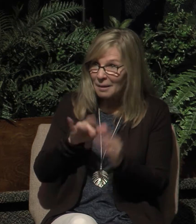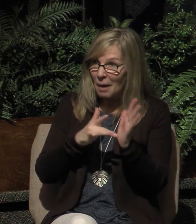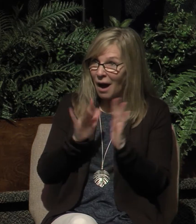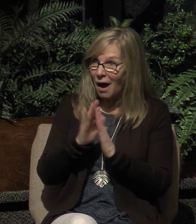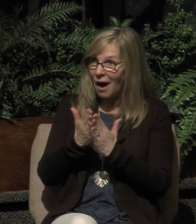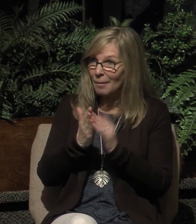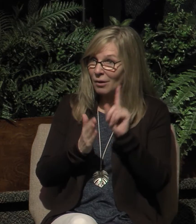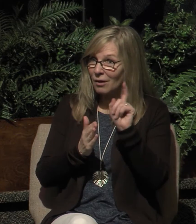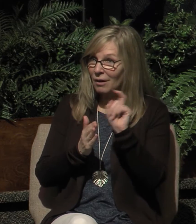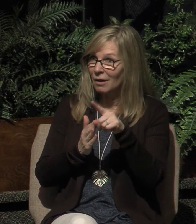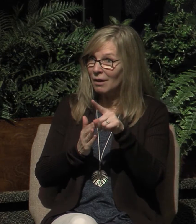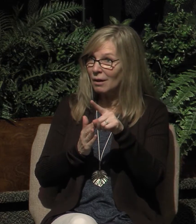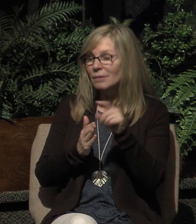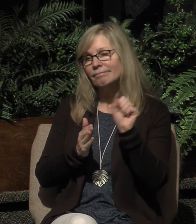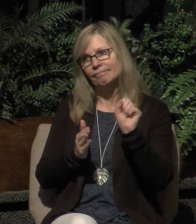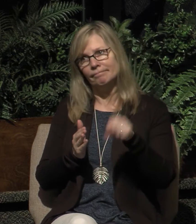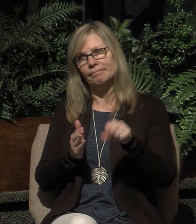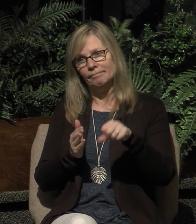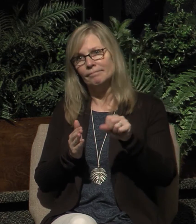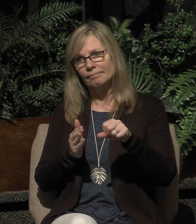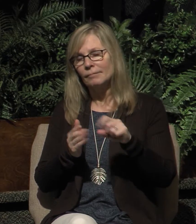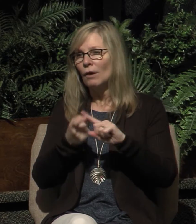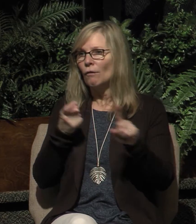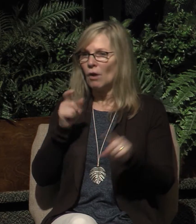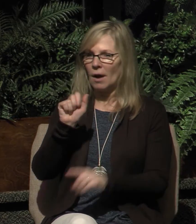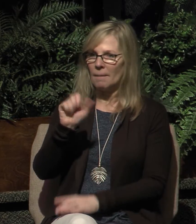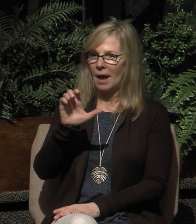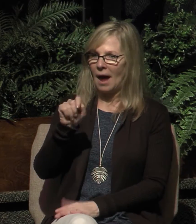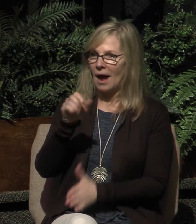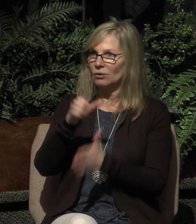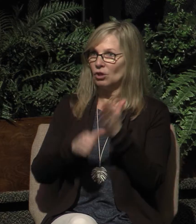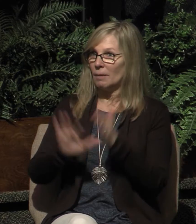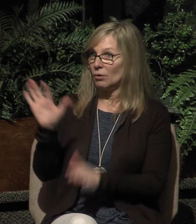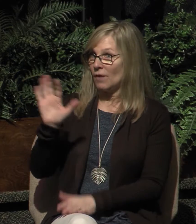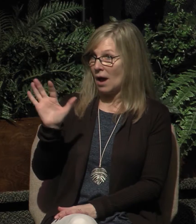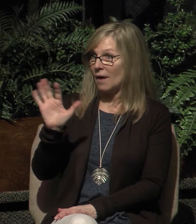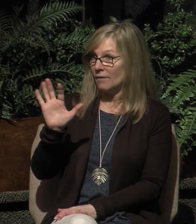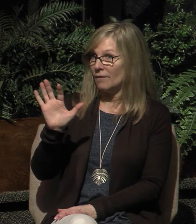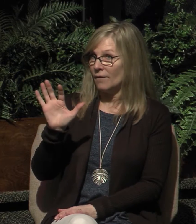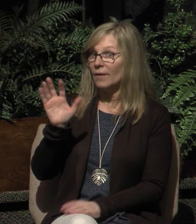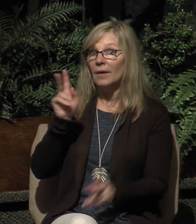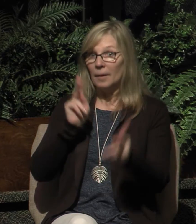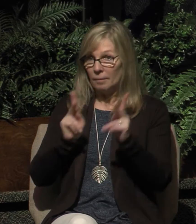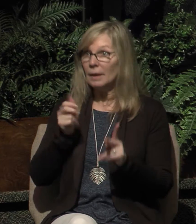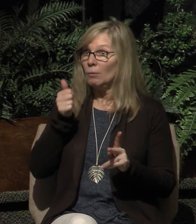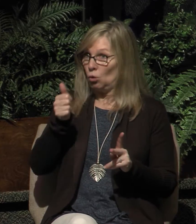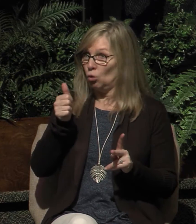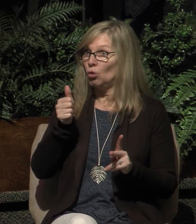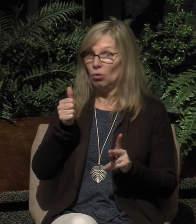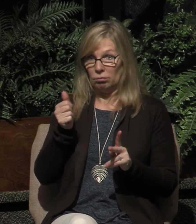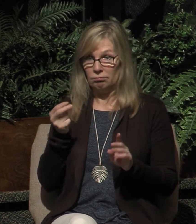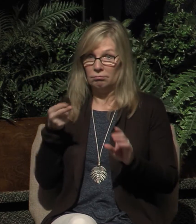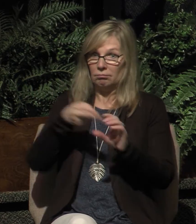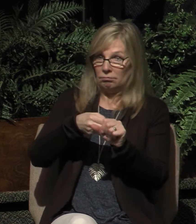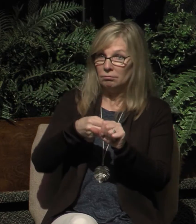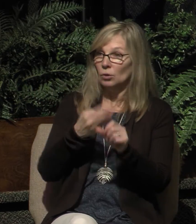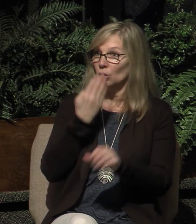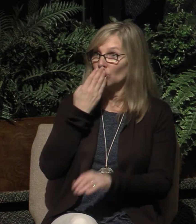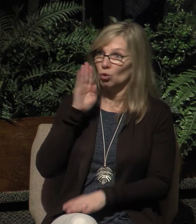was, based on the wording given in Acts chapter 5, that those who belonged to the church at Jerusalem joined